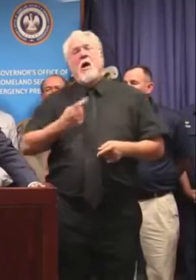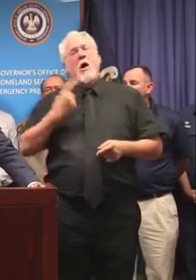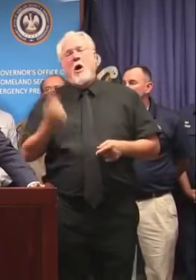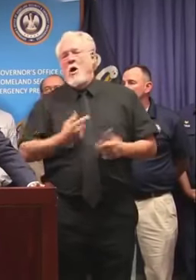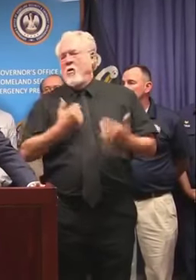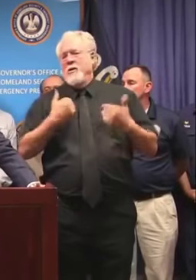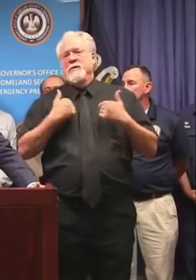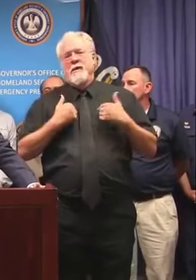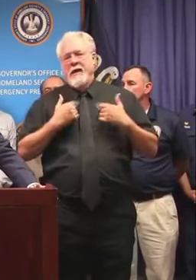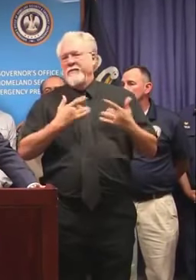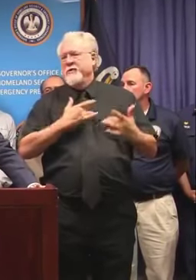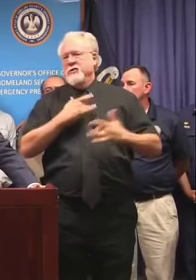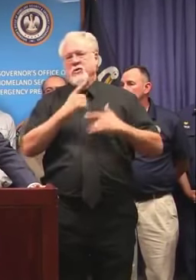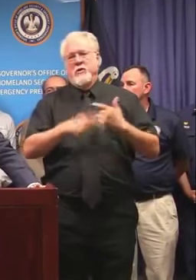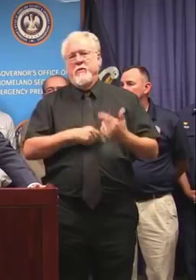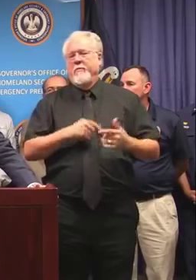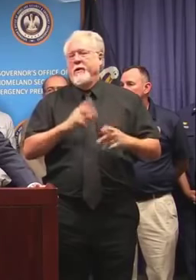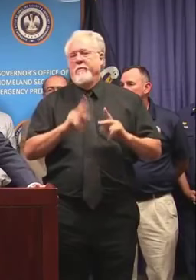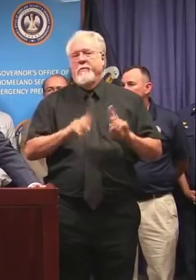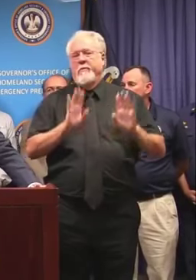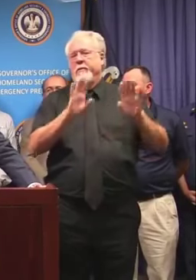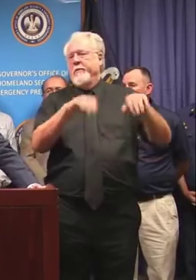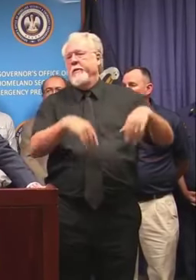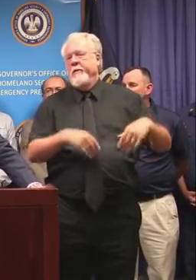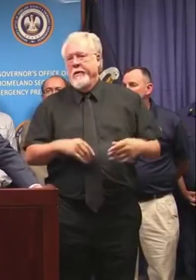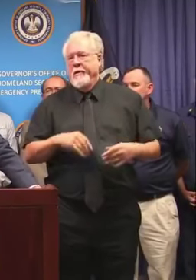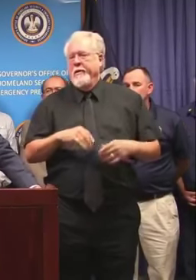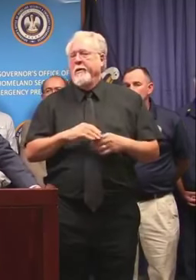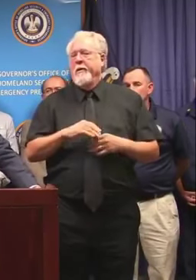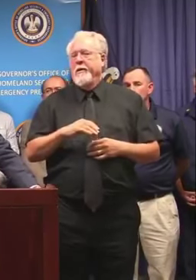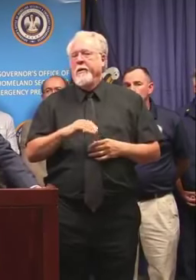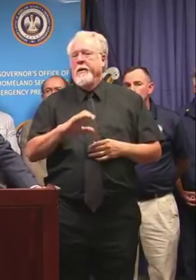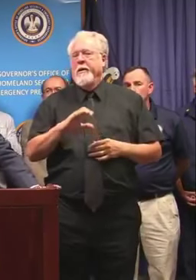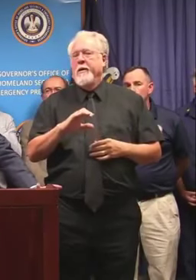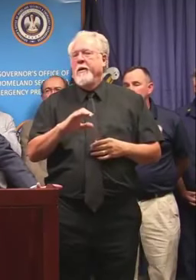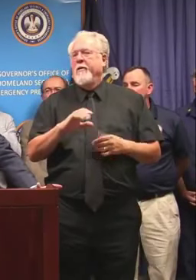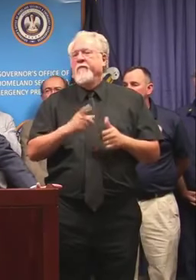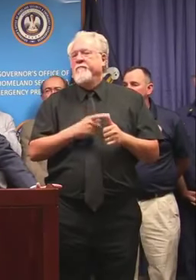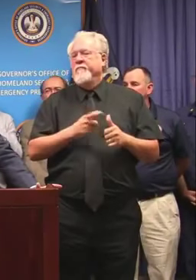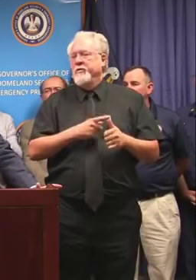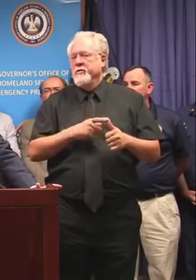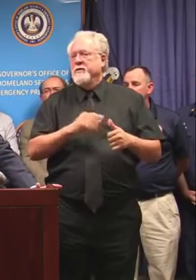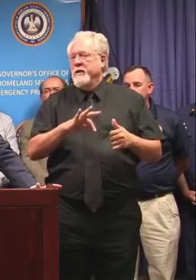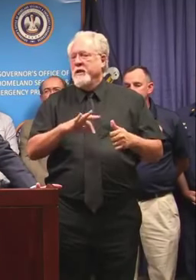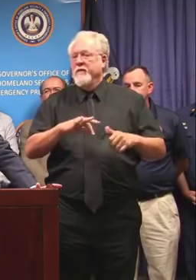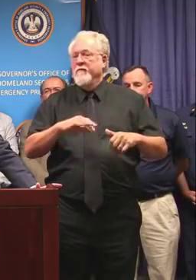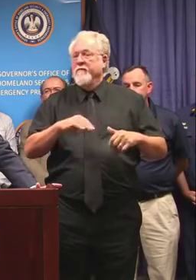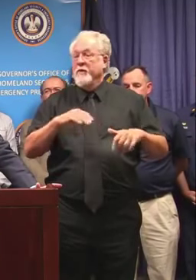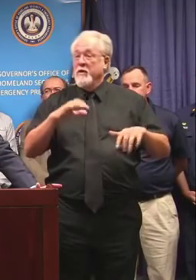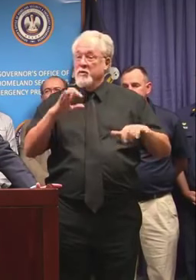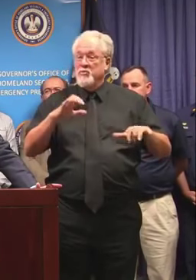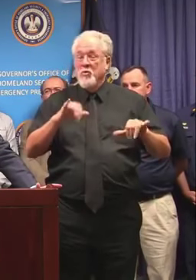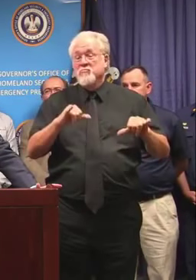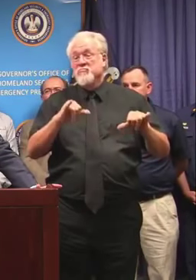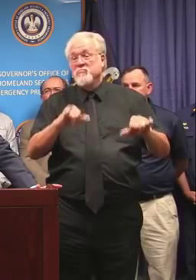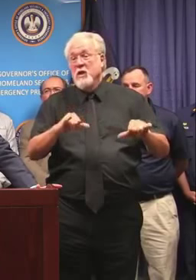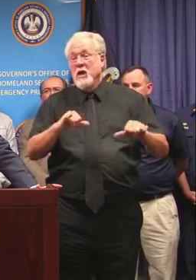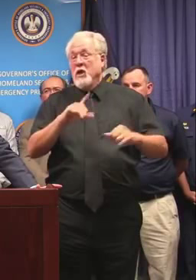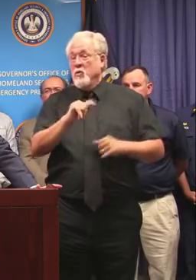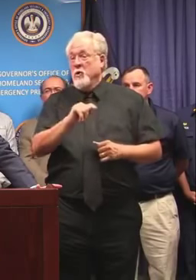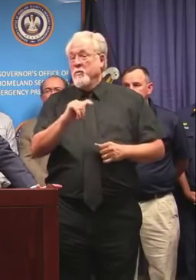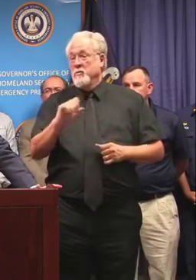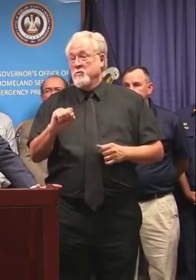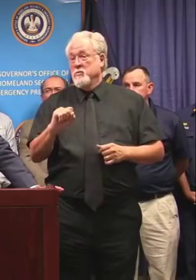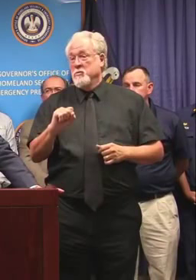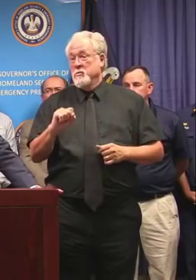have concern about complacency. First of all, if the storm just remained a tropical